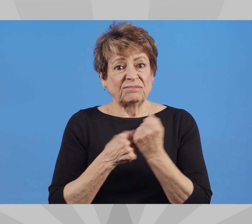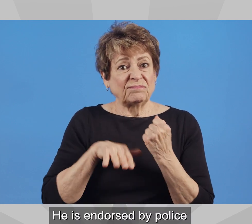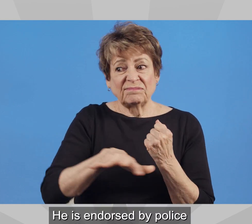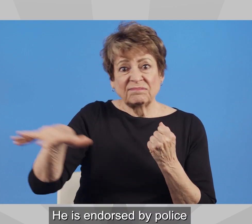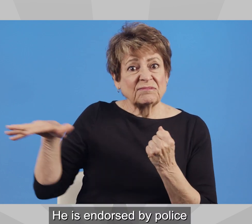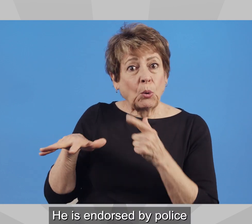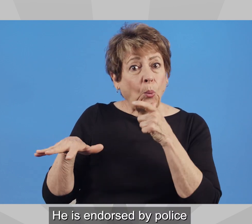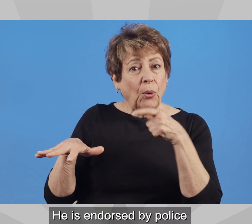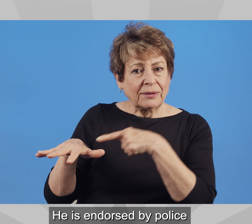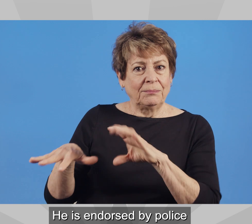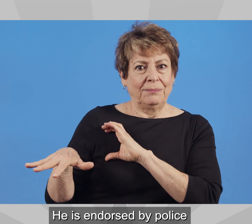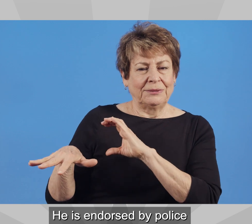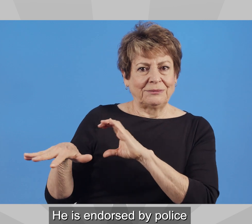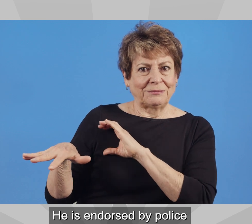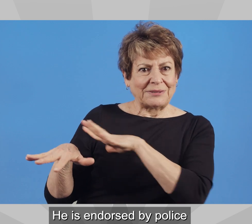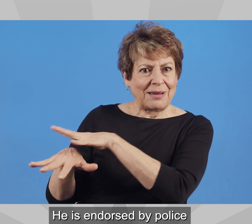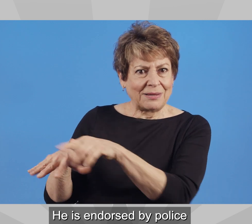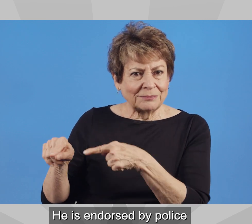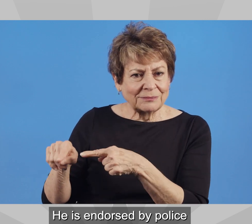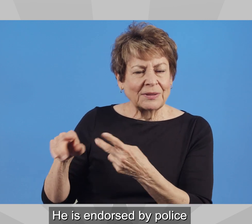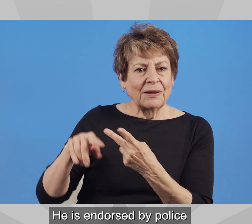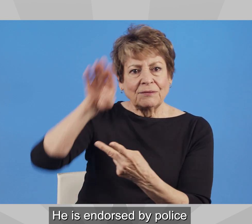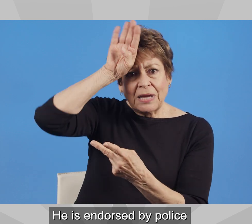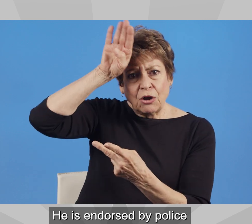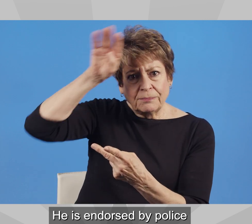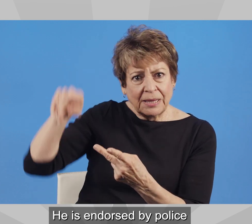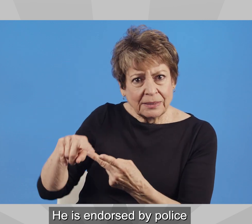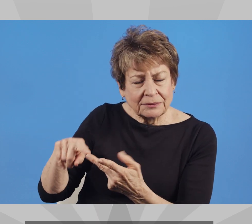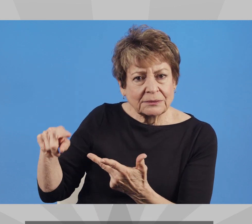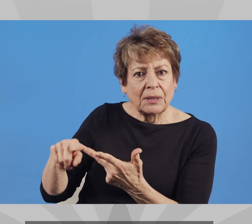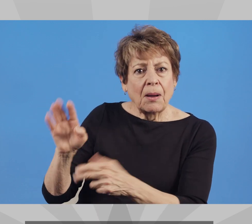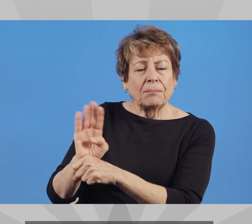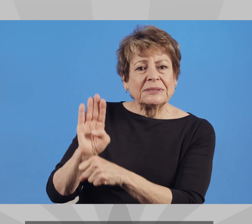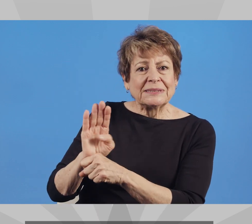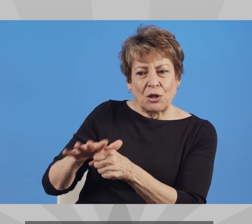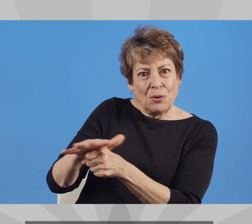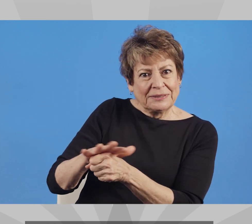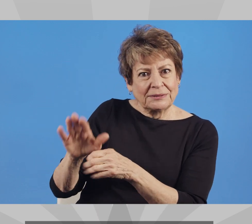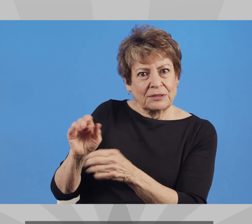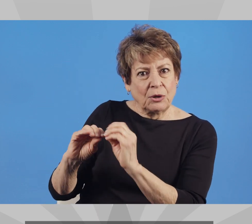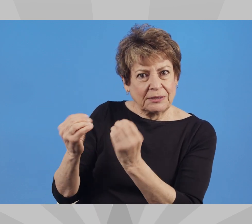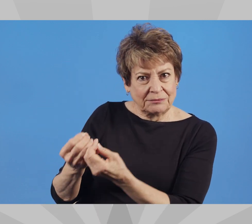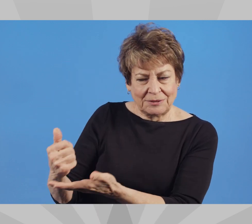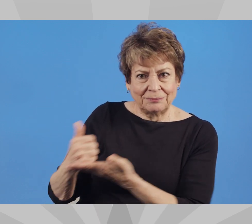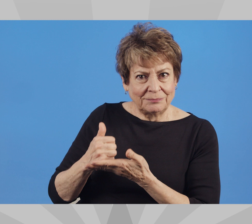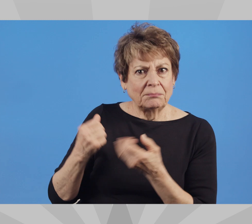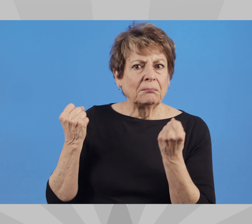He is endorsed by police officers, firefighters, and local business organizations.